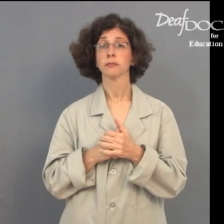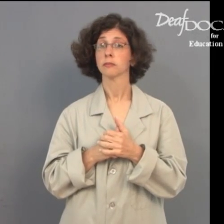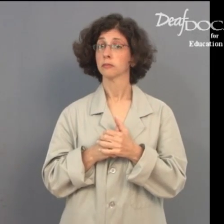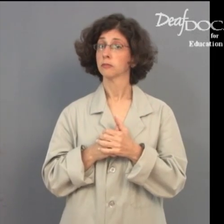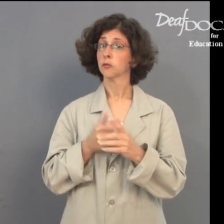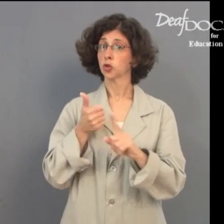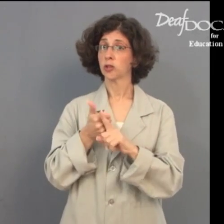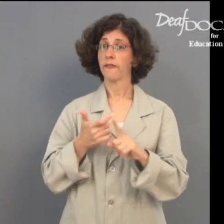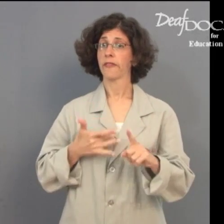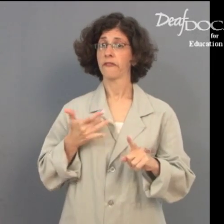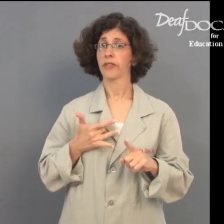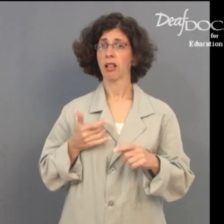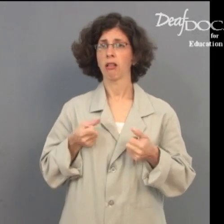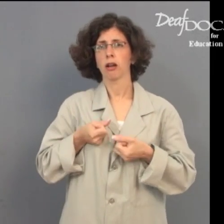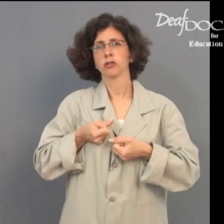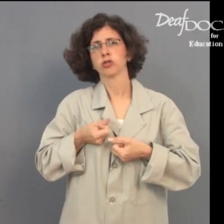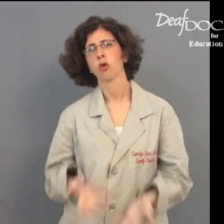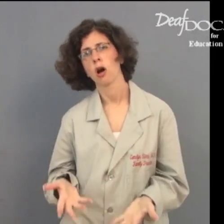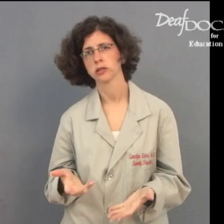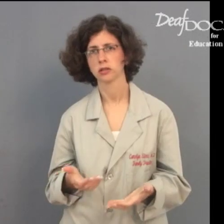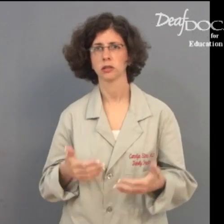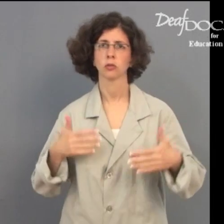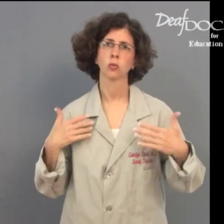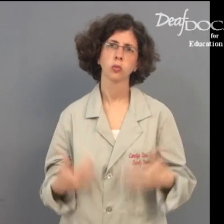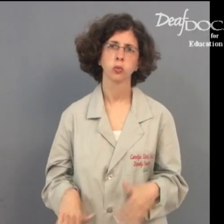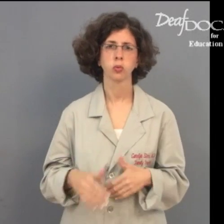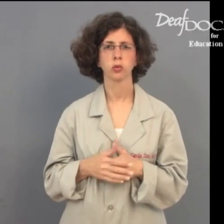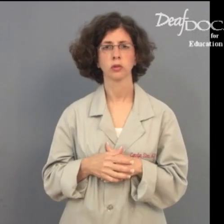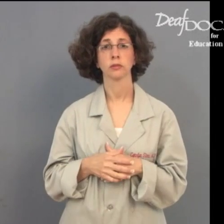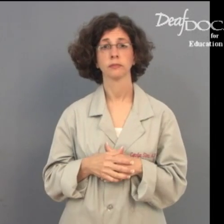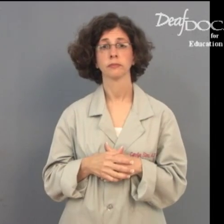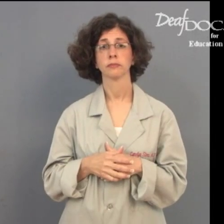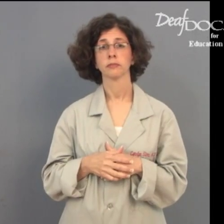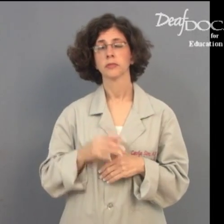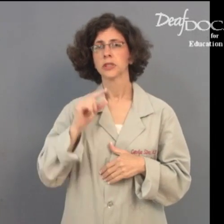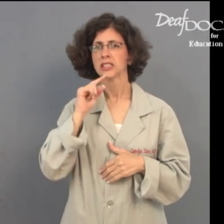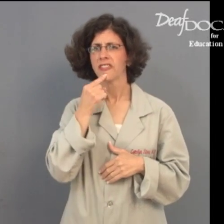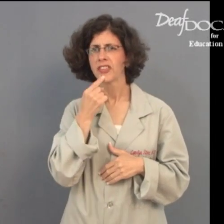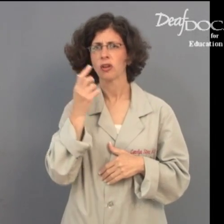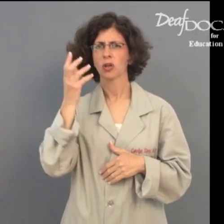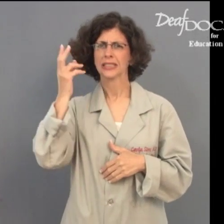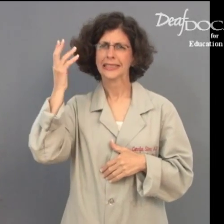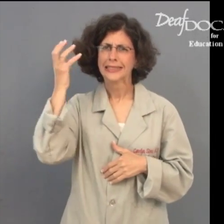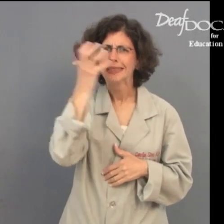If you feel exhausted or very dizzy.